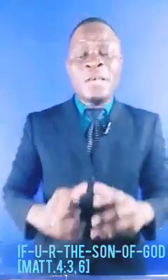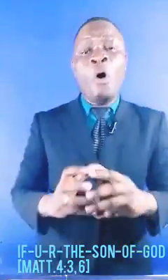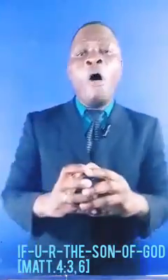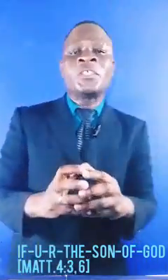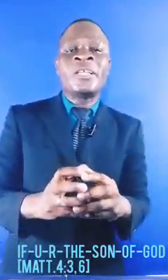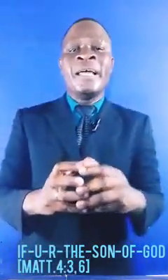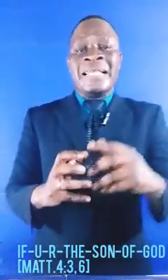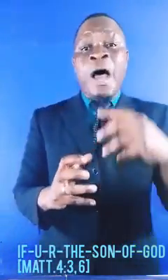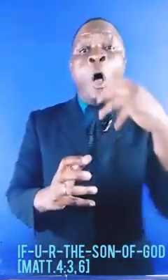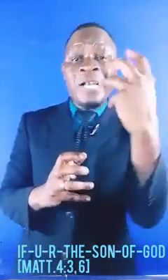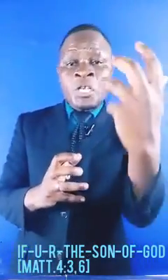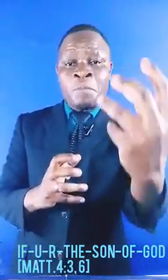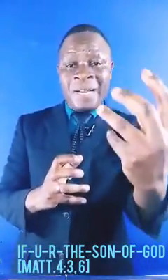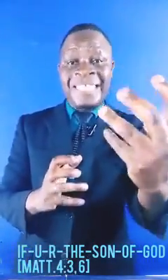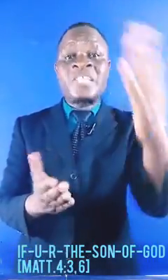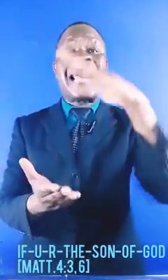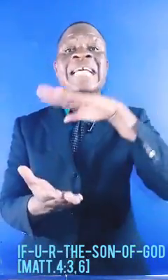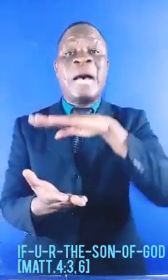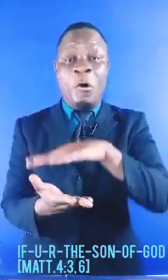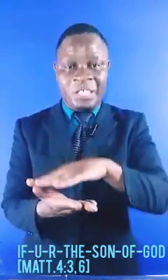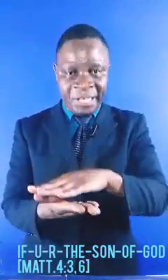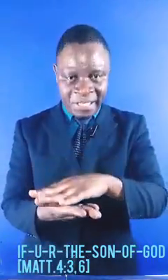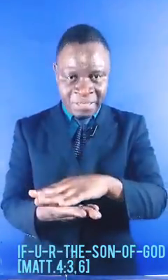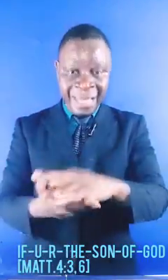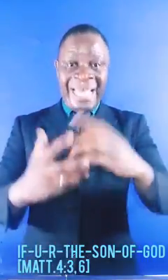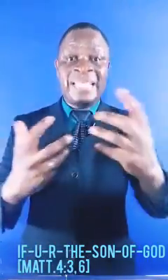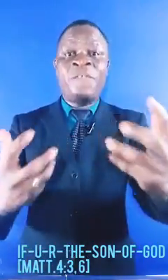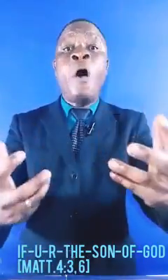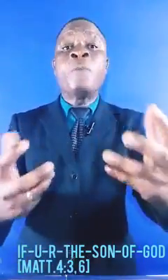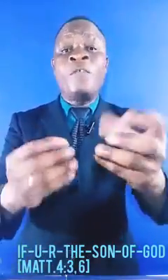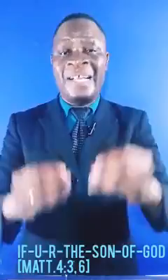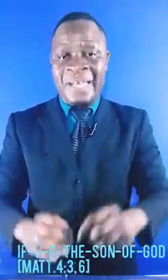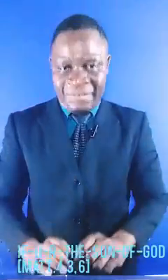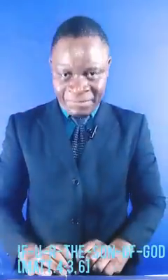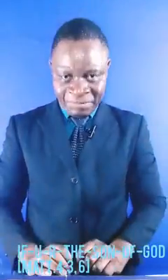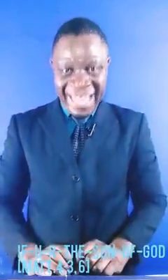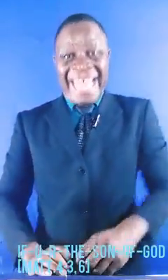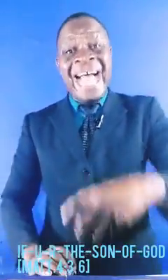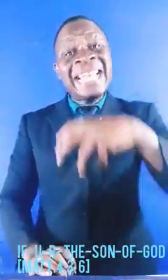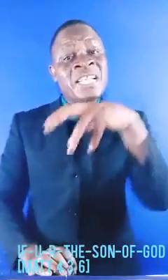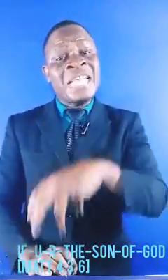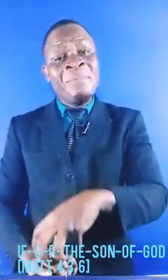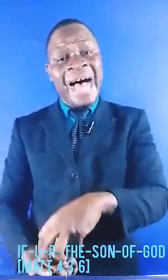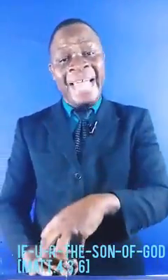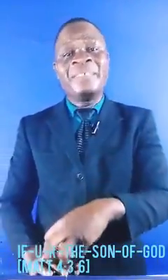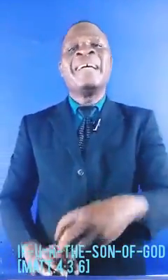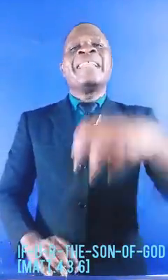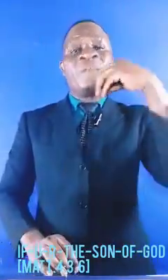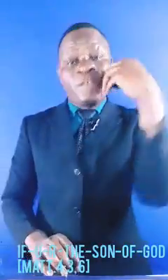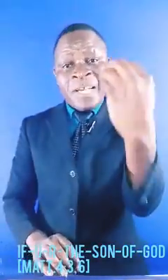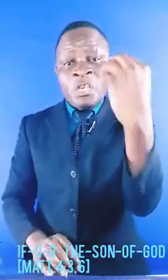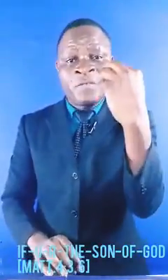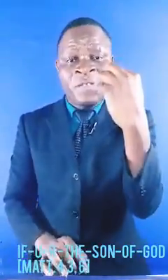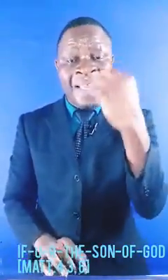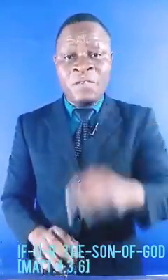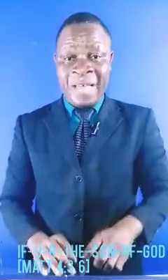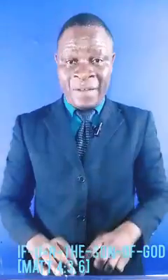because the Holy Spirit descended upon Jesus, in the form of a dove. And at the same time, the voice of the Father from heaven,